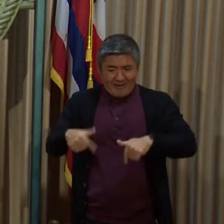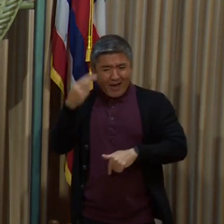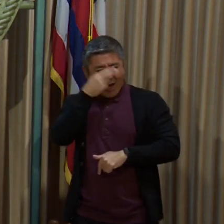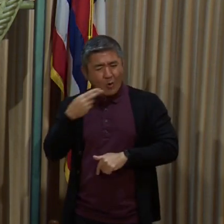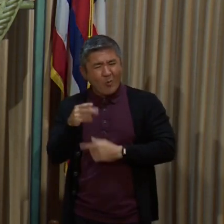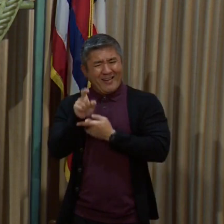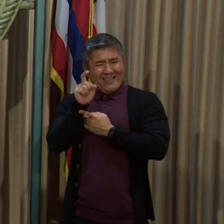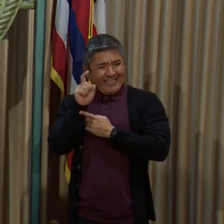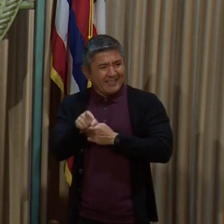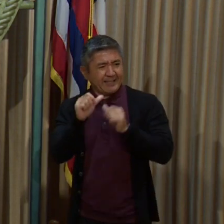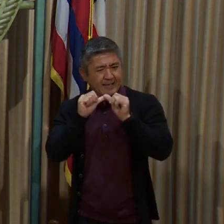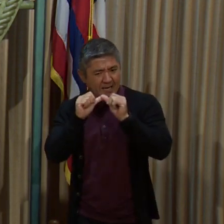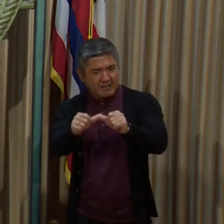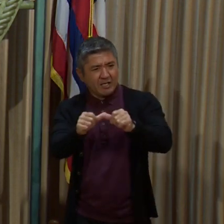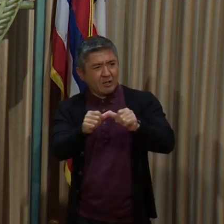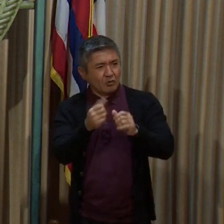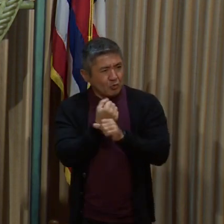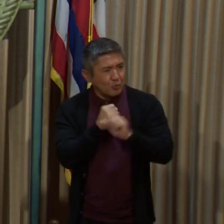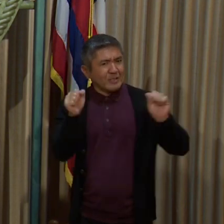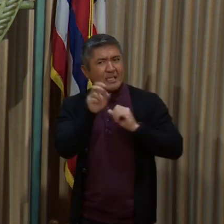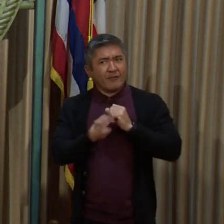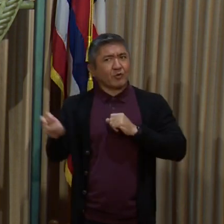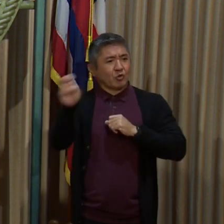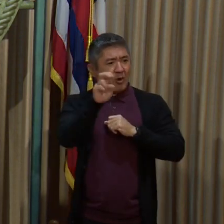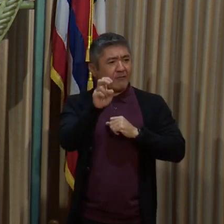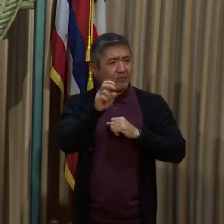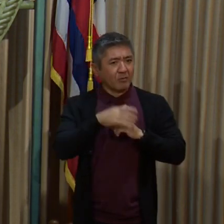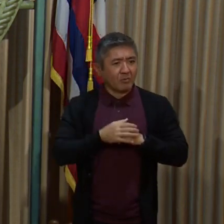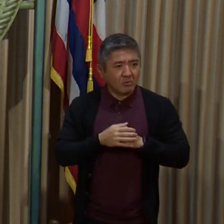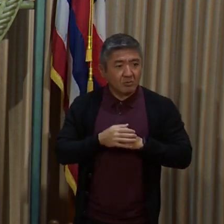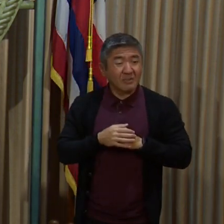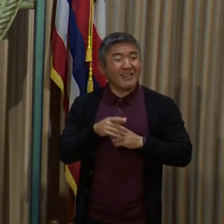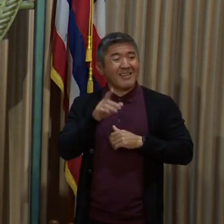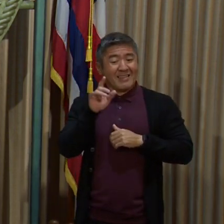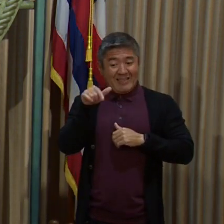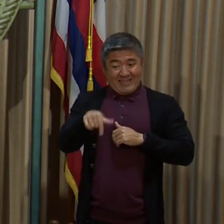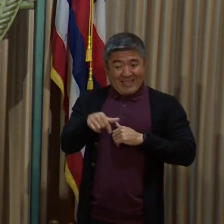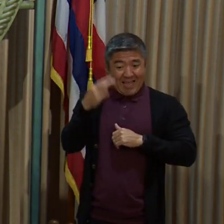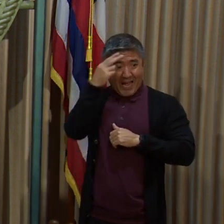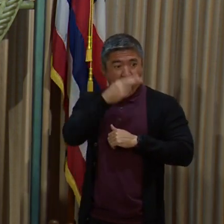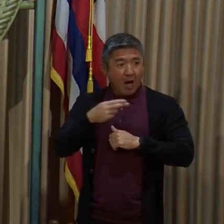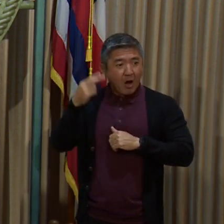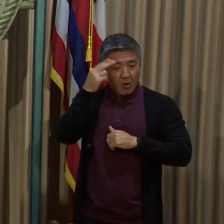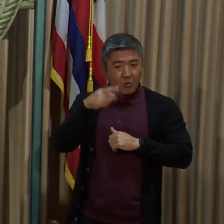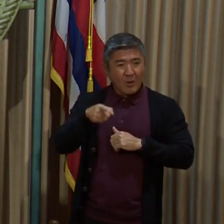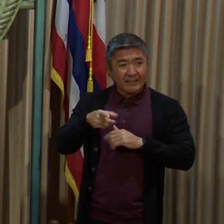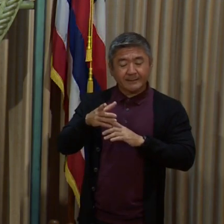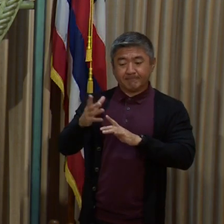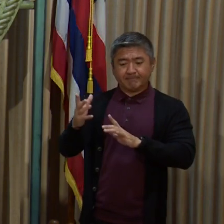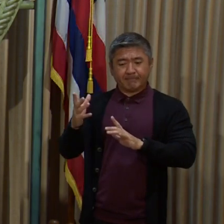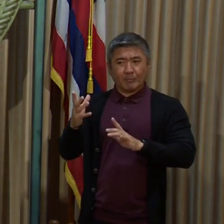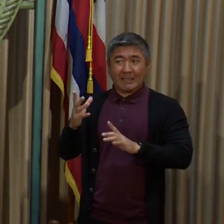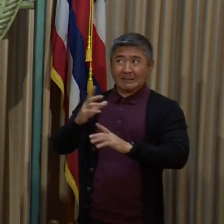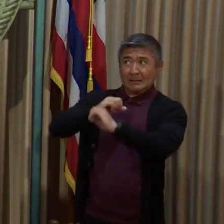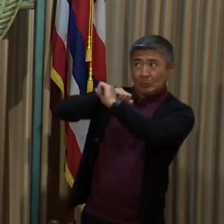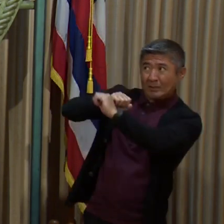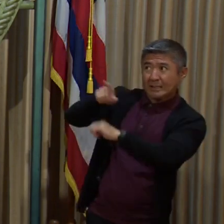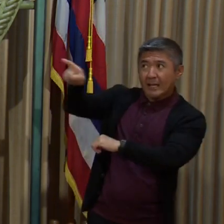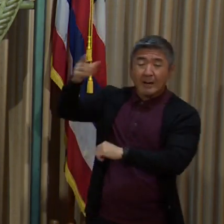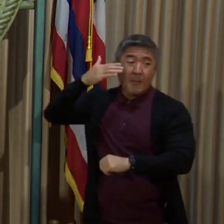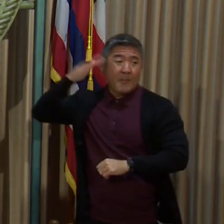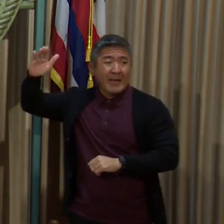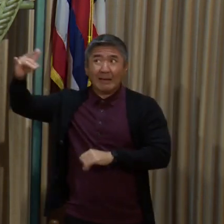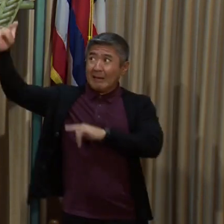because we do know that the virus activity is much, much higher on the mainland, which is of concern to